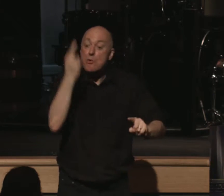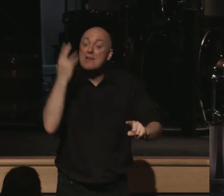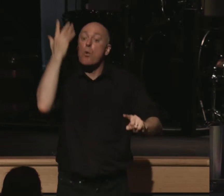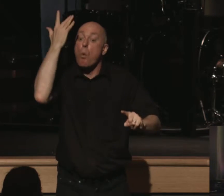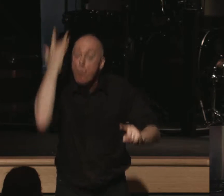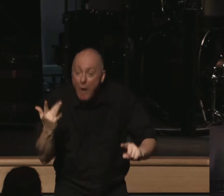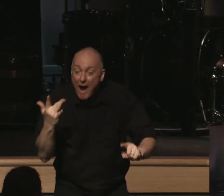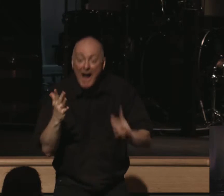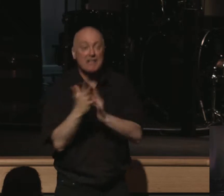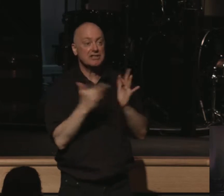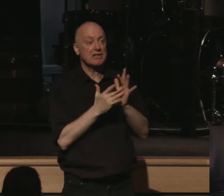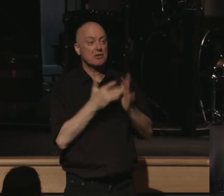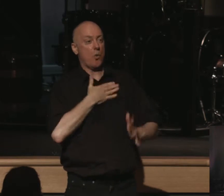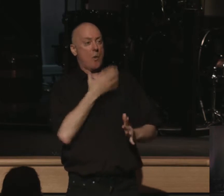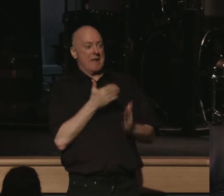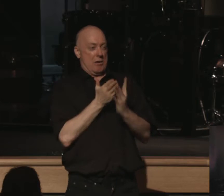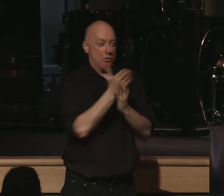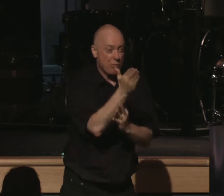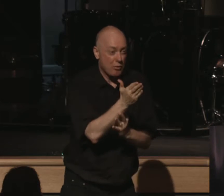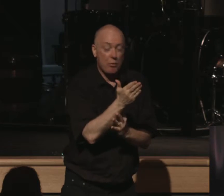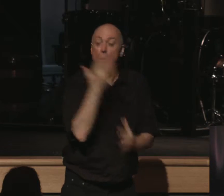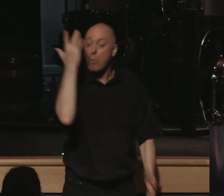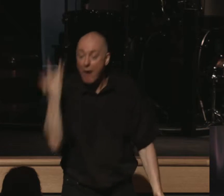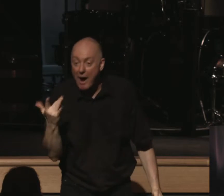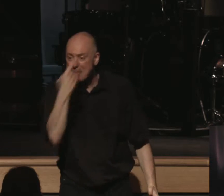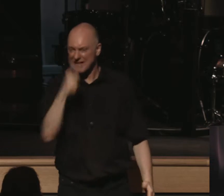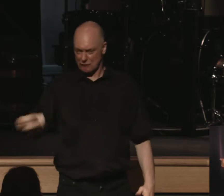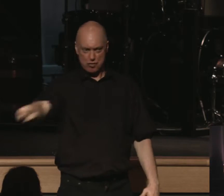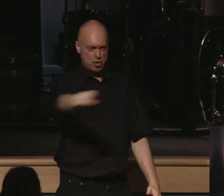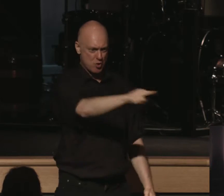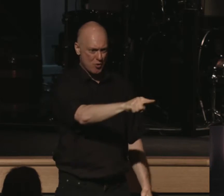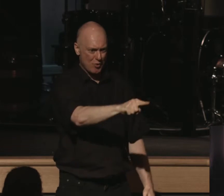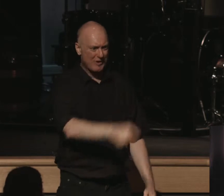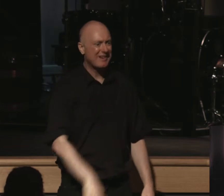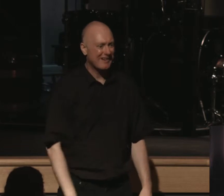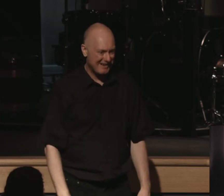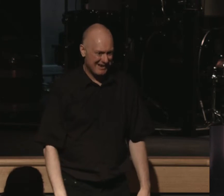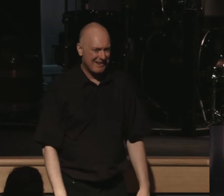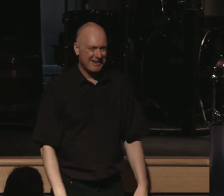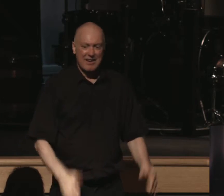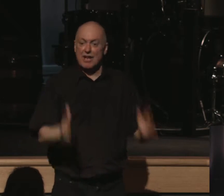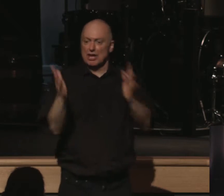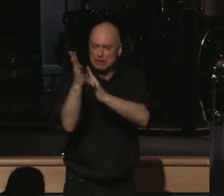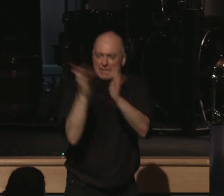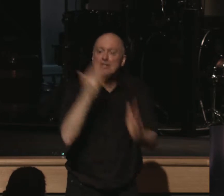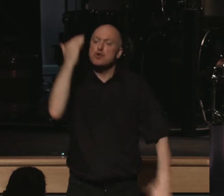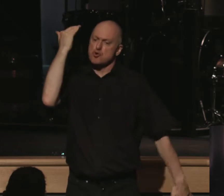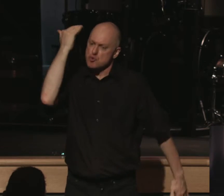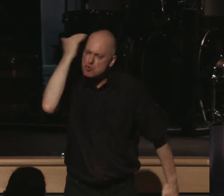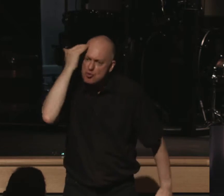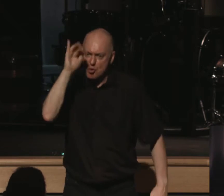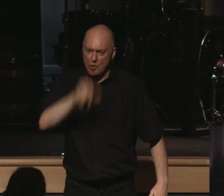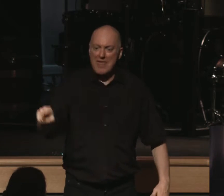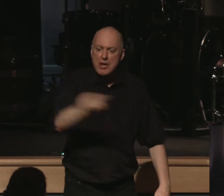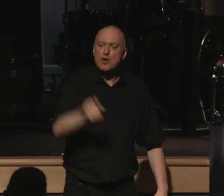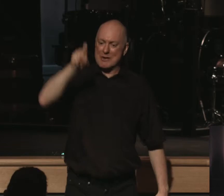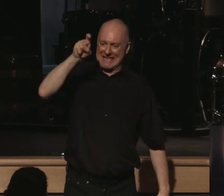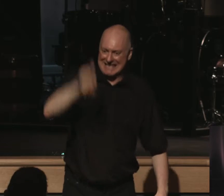why he endured it and the reason why he endured it is because of you. He knew that you would need it.